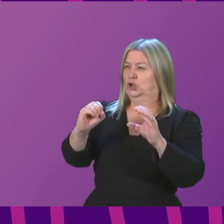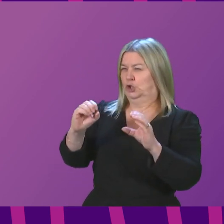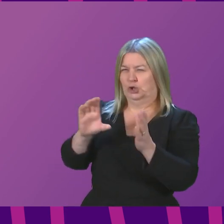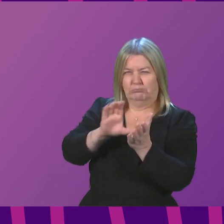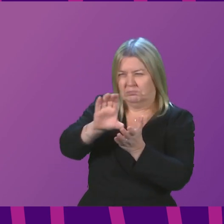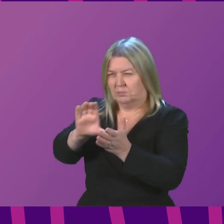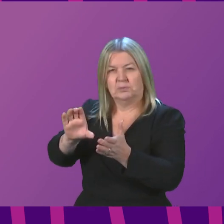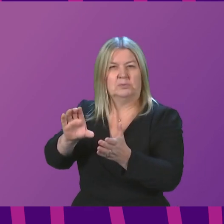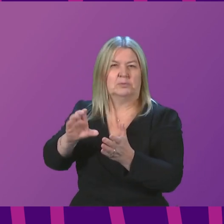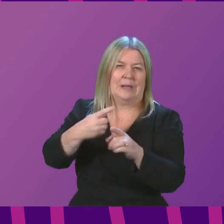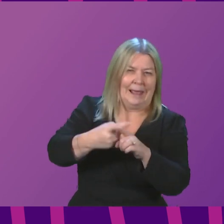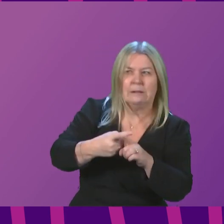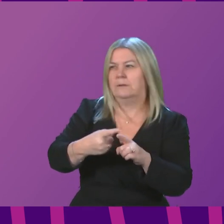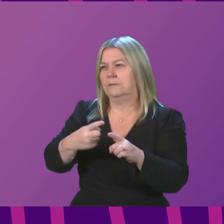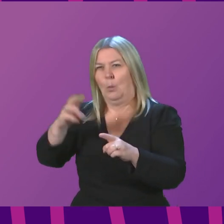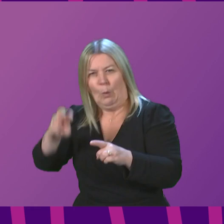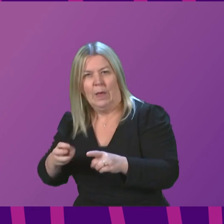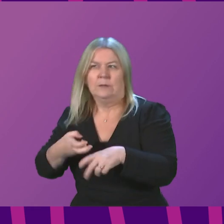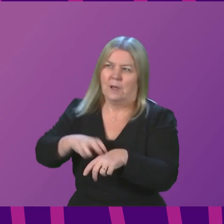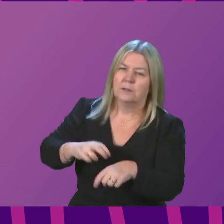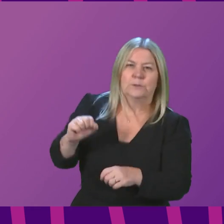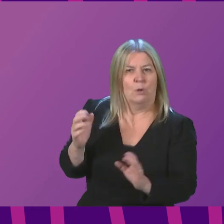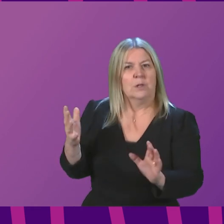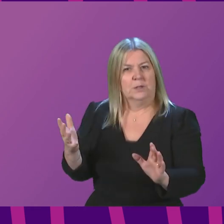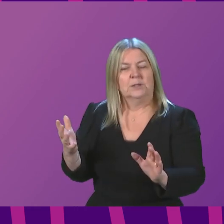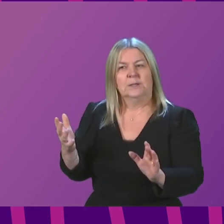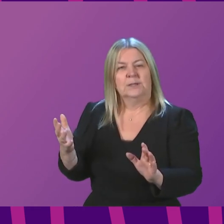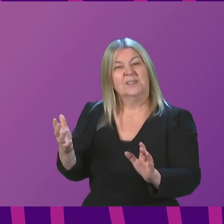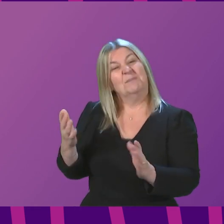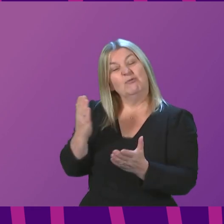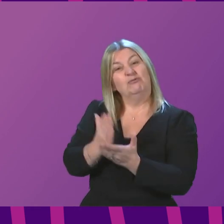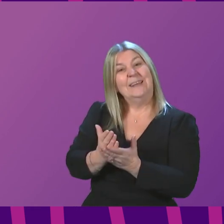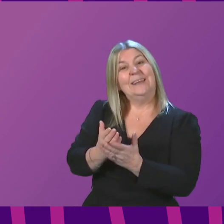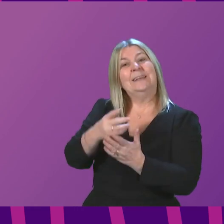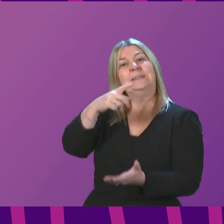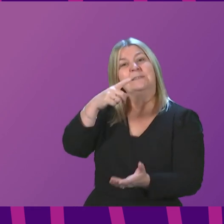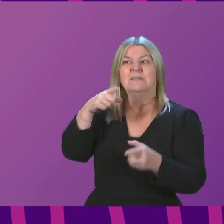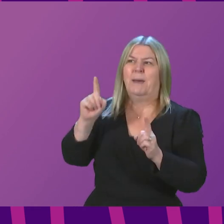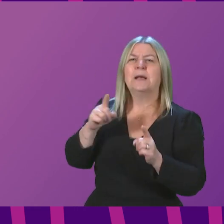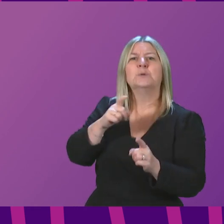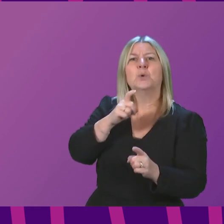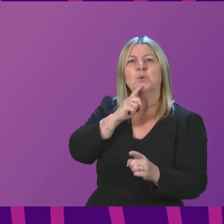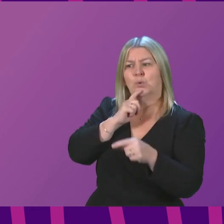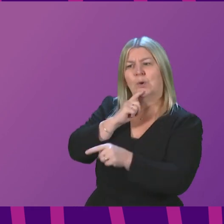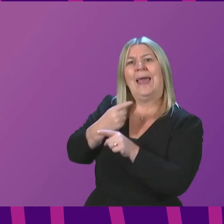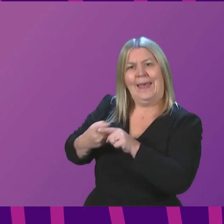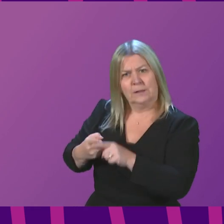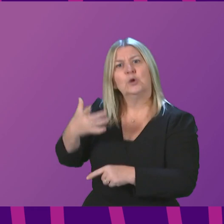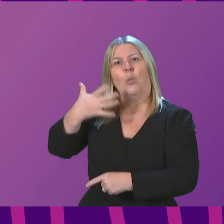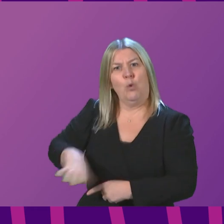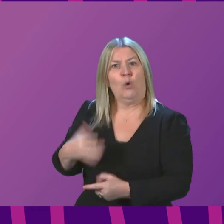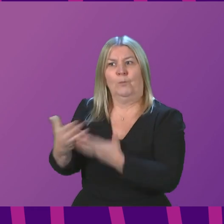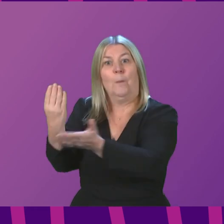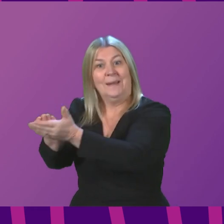because it depends on the UK Government deciding to take decisions for England, which